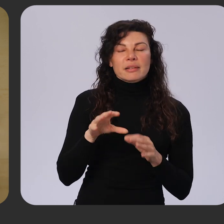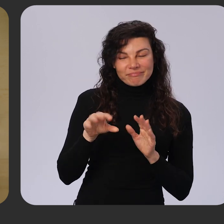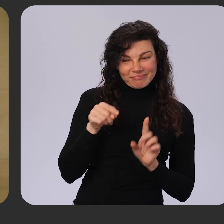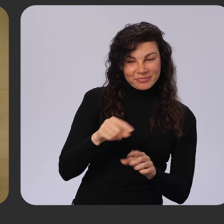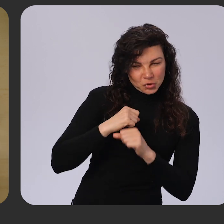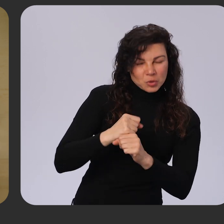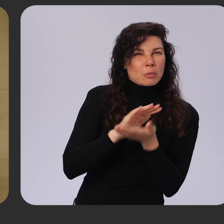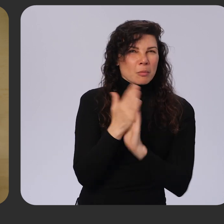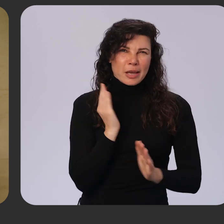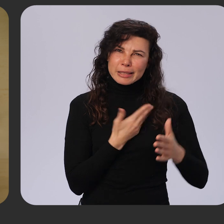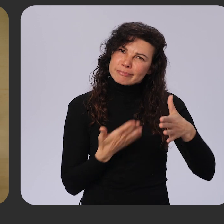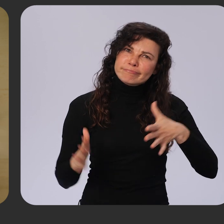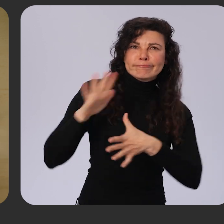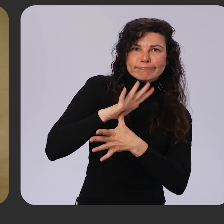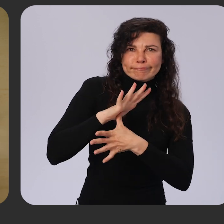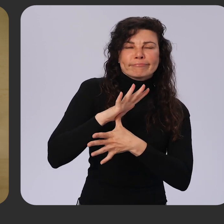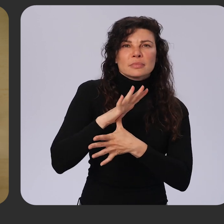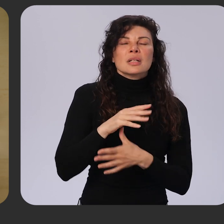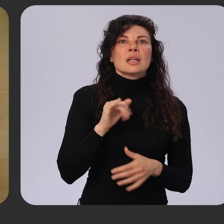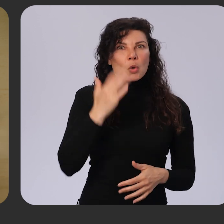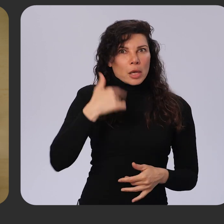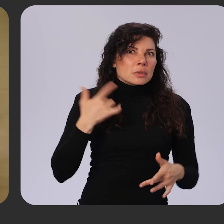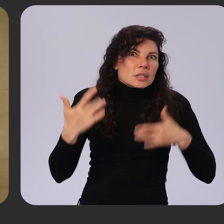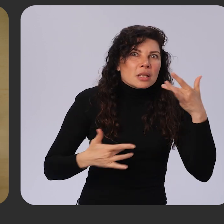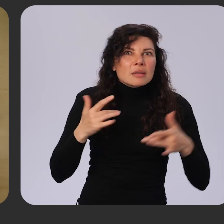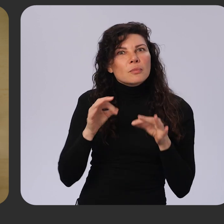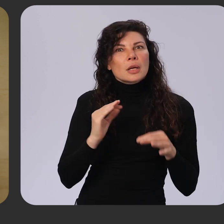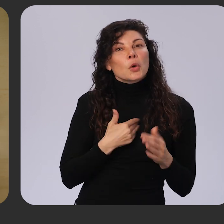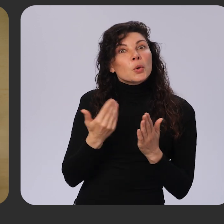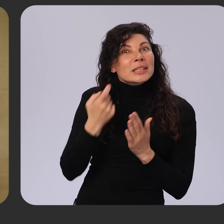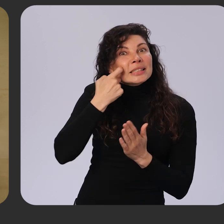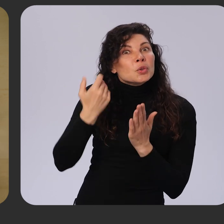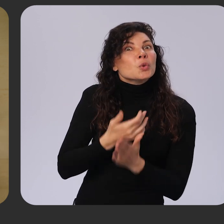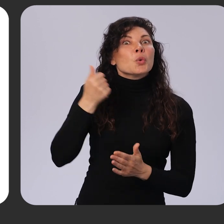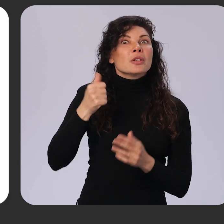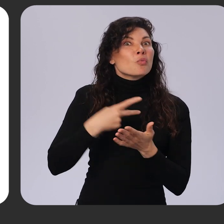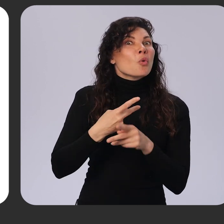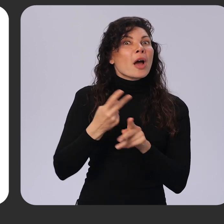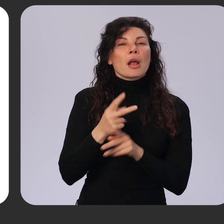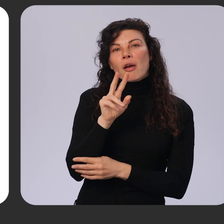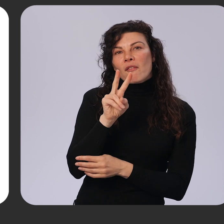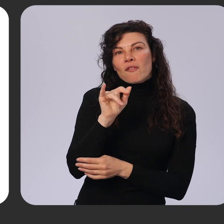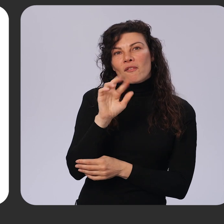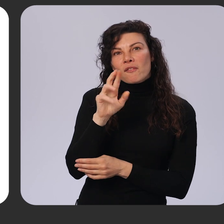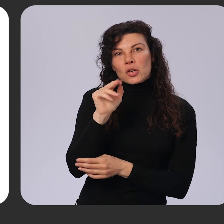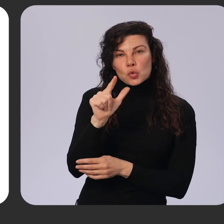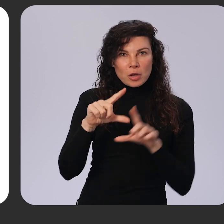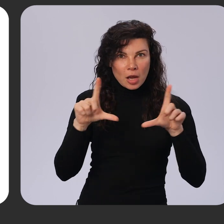and why I'm most excited to talk to you about our newest product, Virtual Cards. Today, we announced Virtual